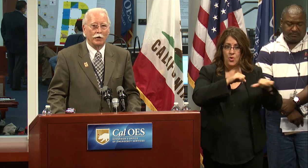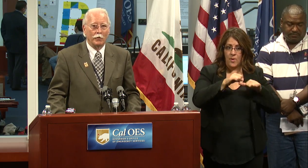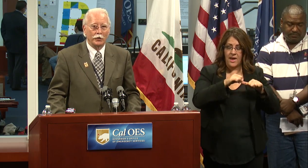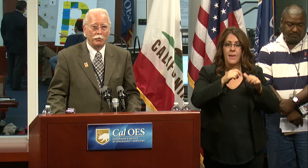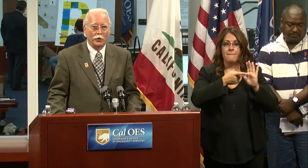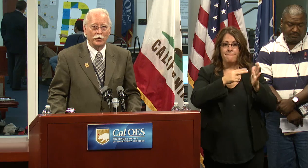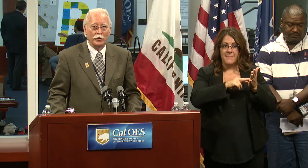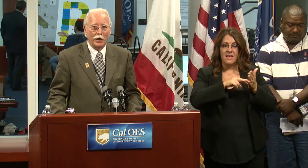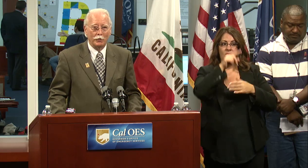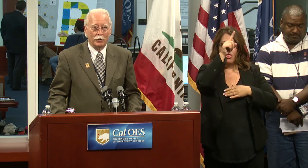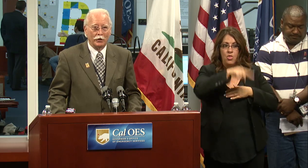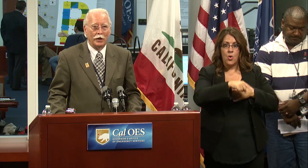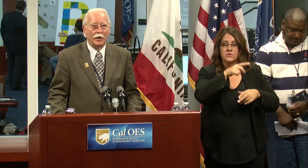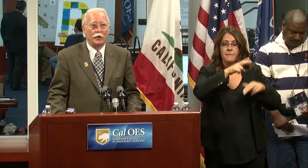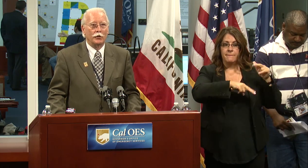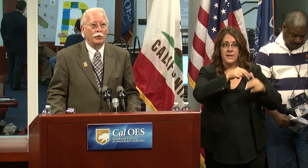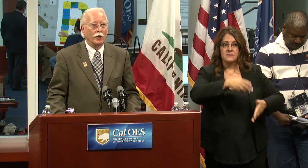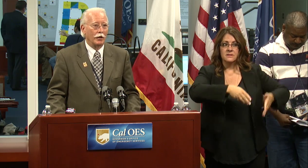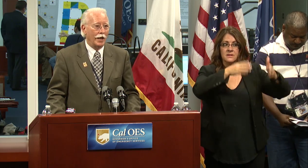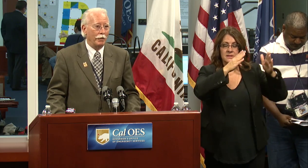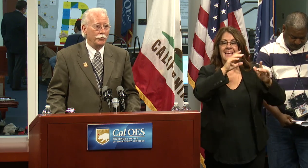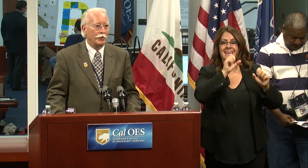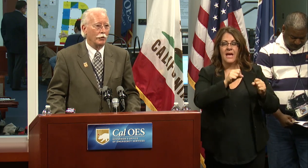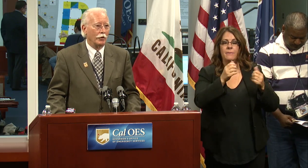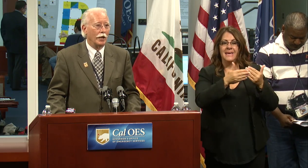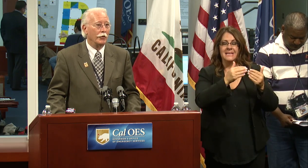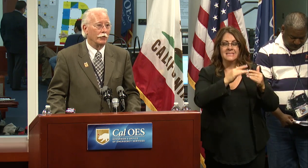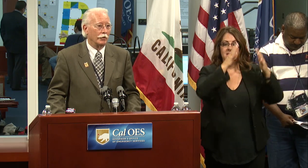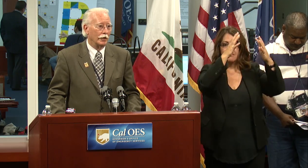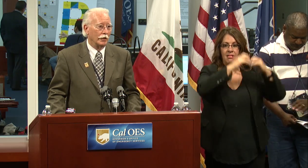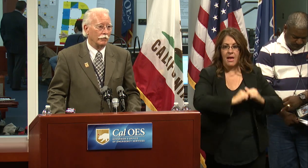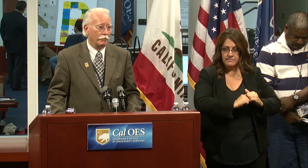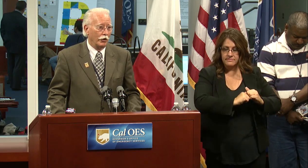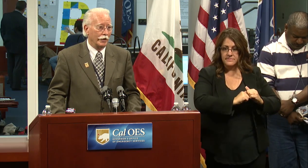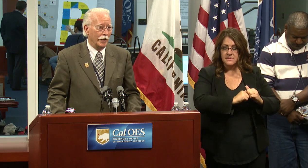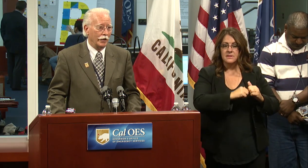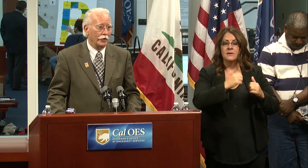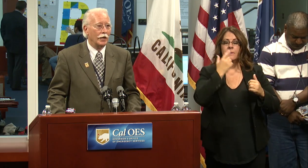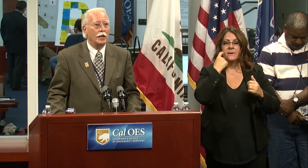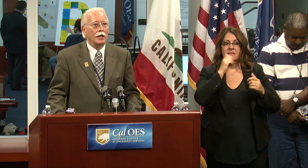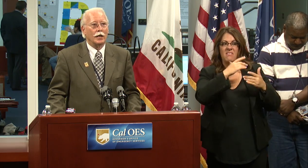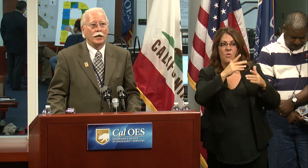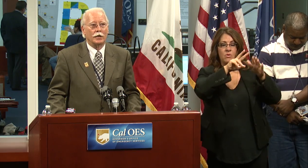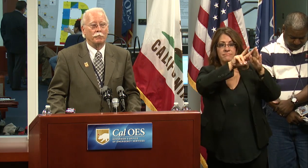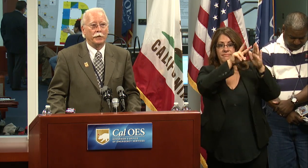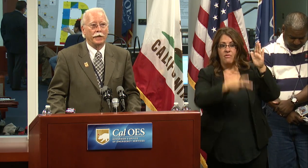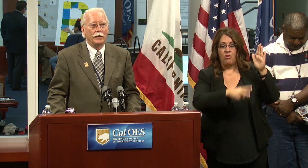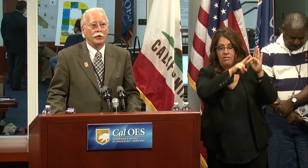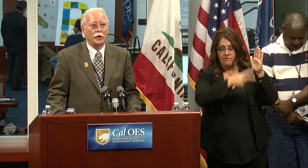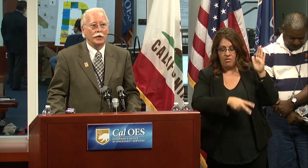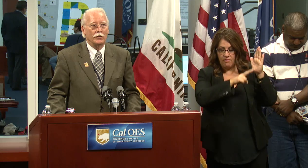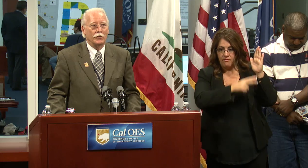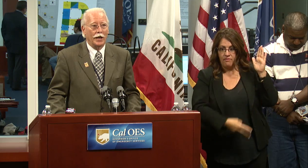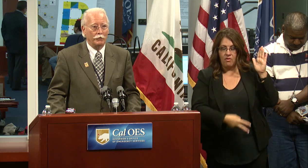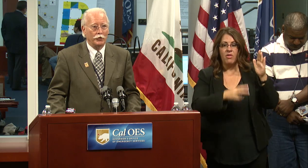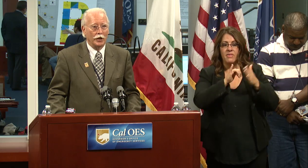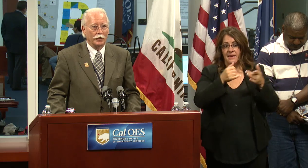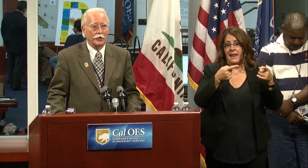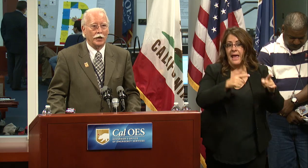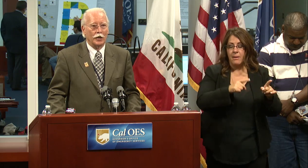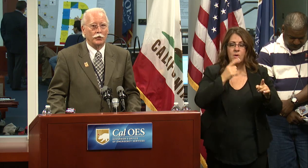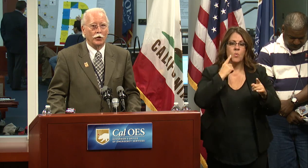therefore, they are much more susceptible to collapse or other falling down during these